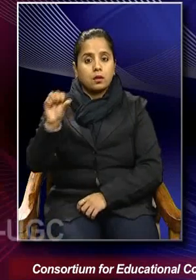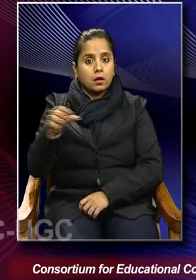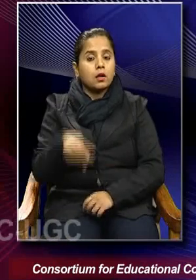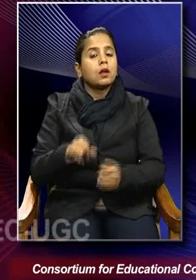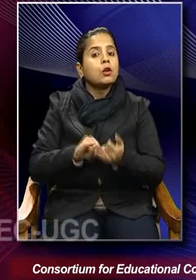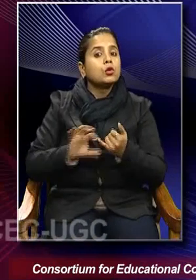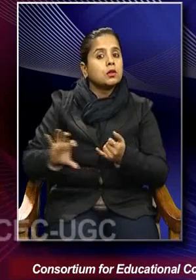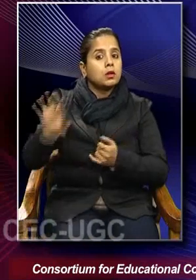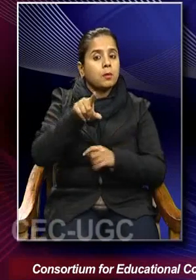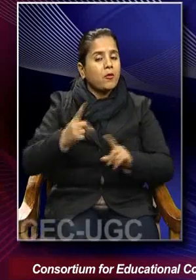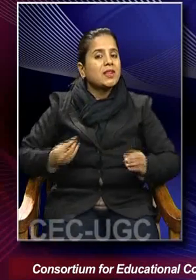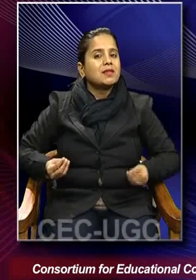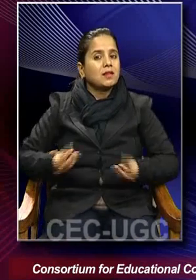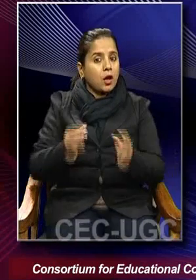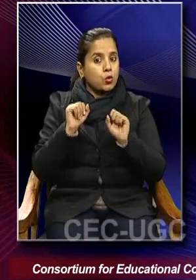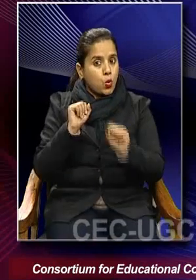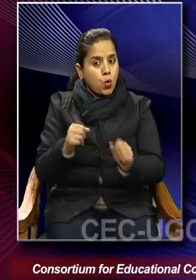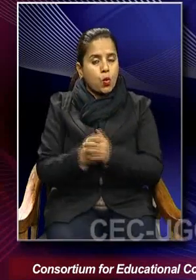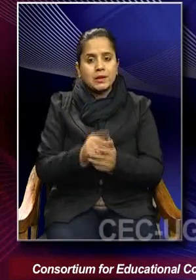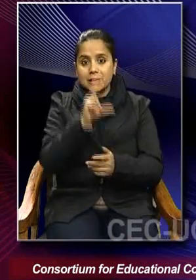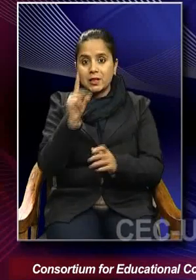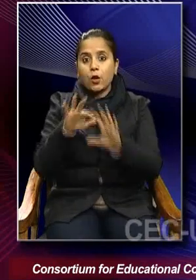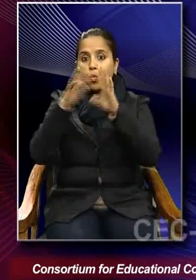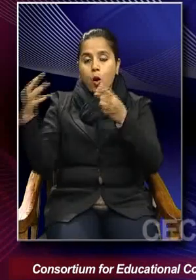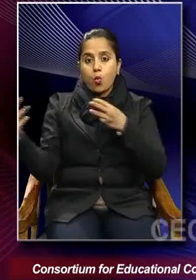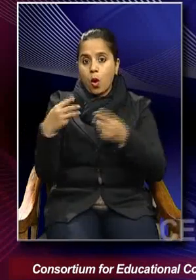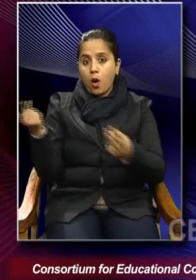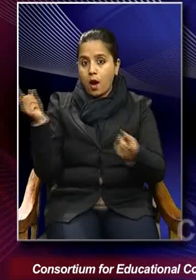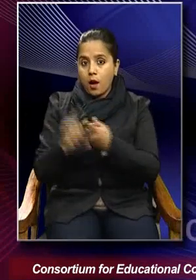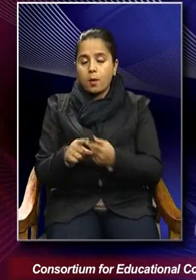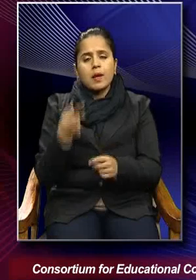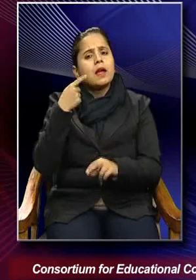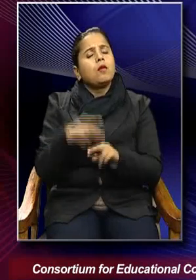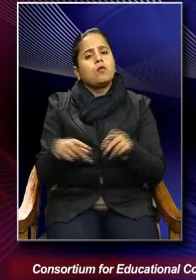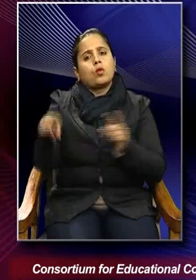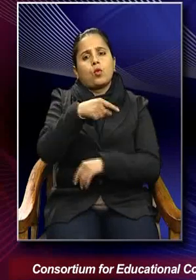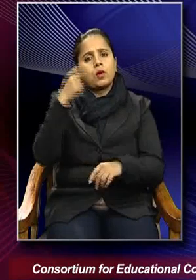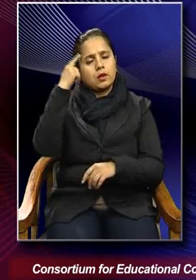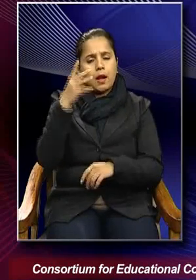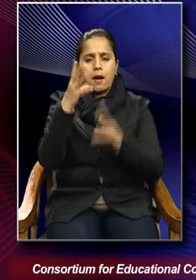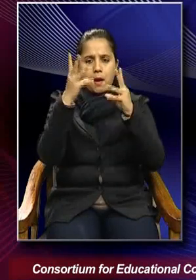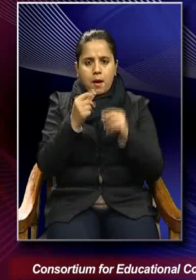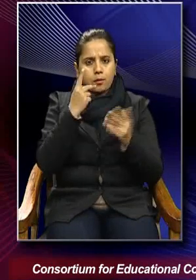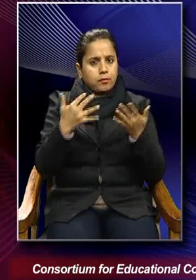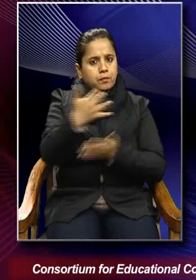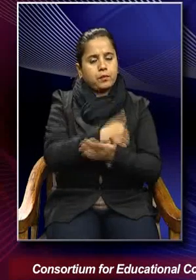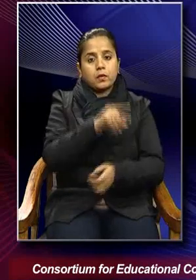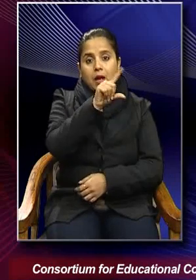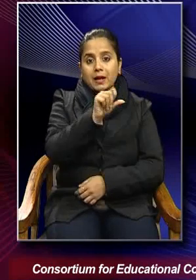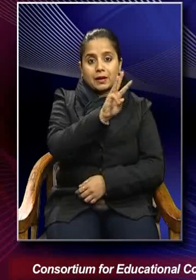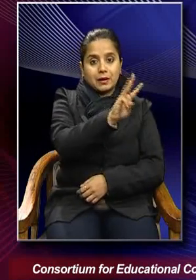state, the, the, starting point of the second world war. So, if you take the figures from 1938,